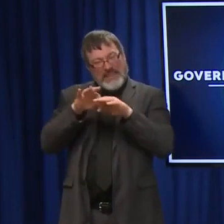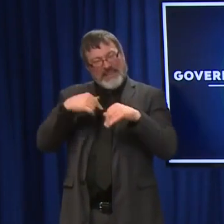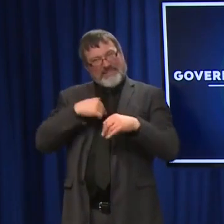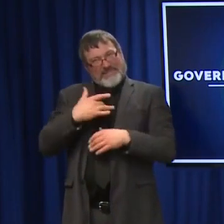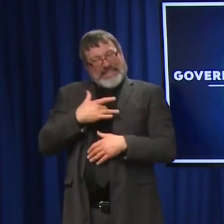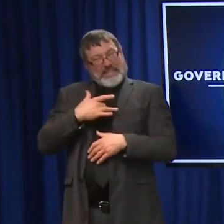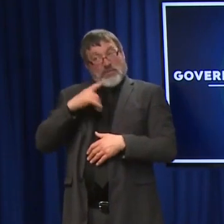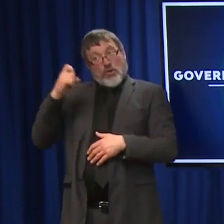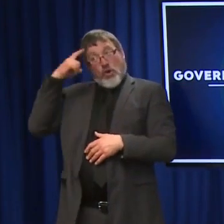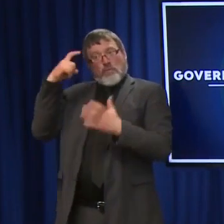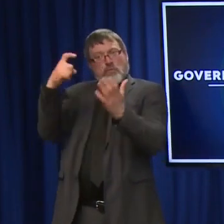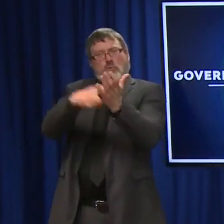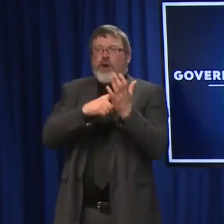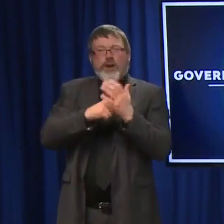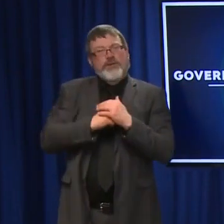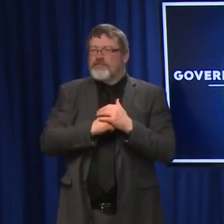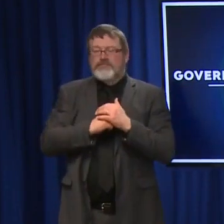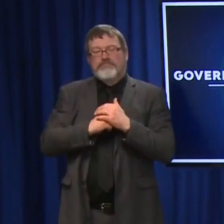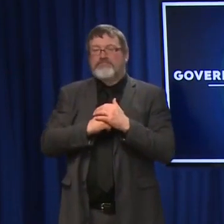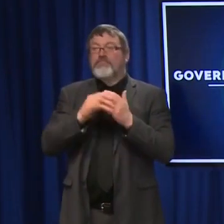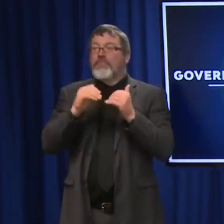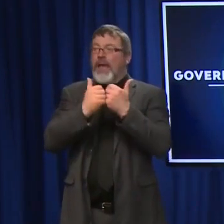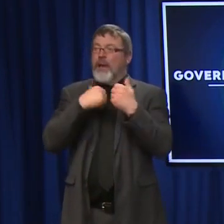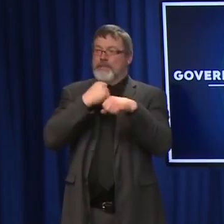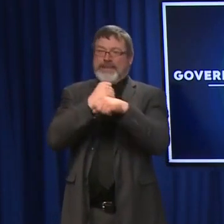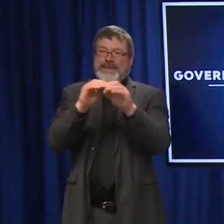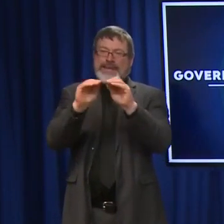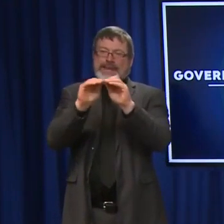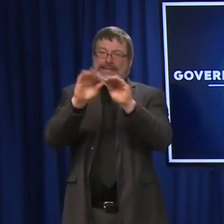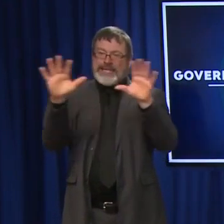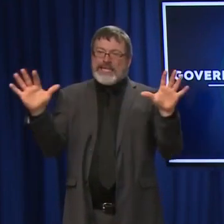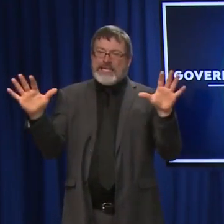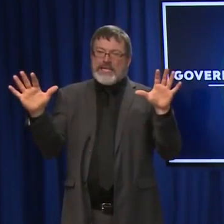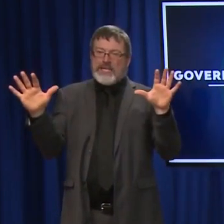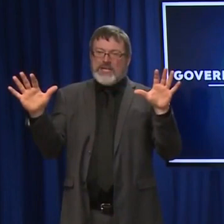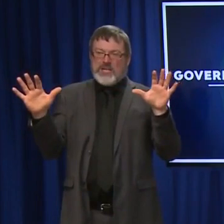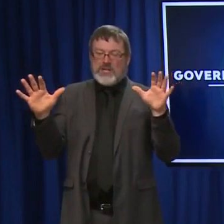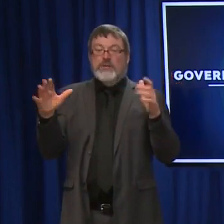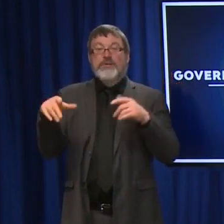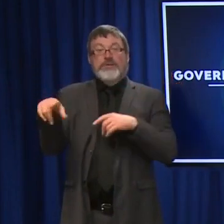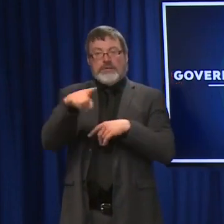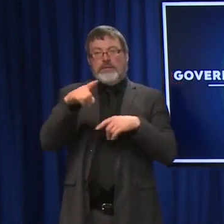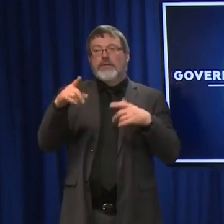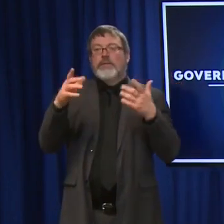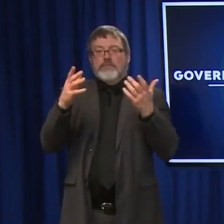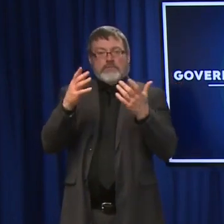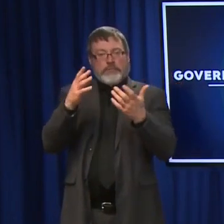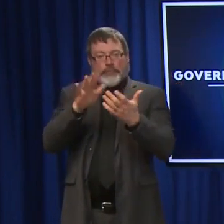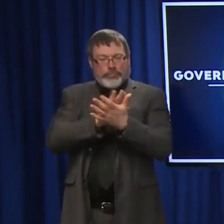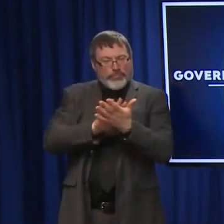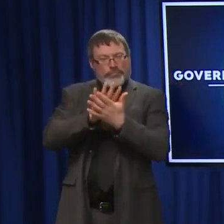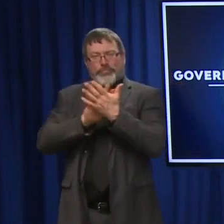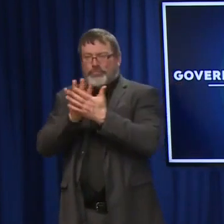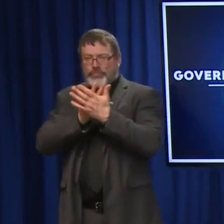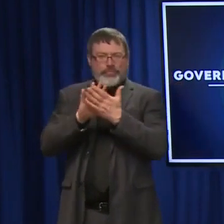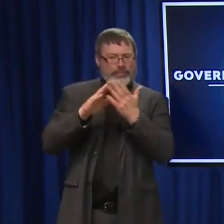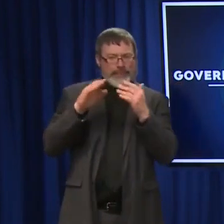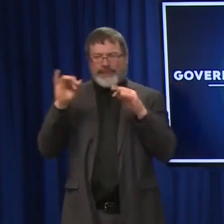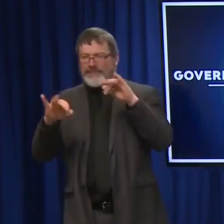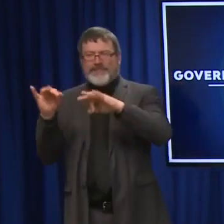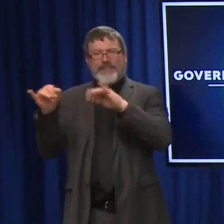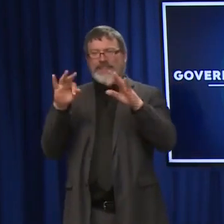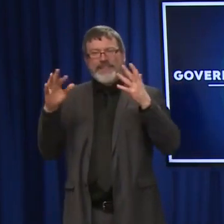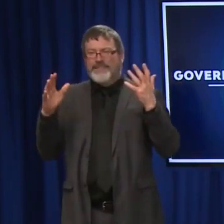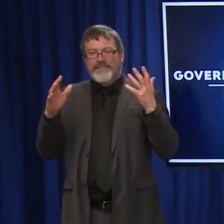certainty is way more important one way or the other to these businesses than anything because they don't want to run the risk of getting fined and penalized,